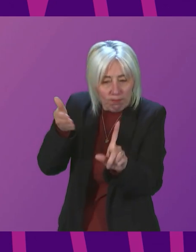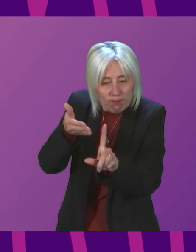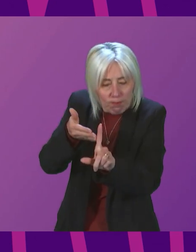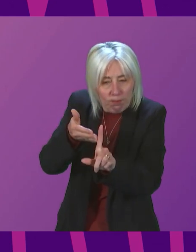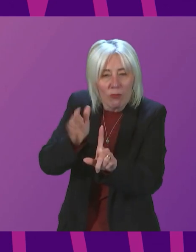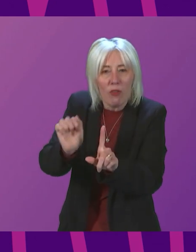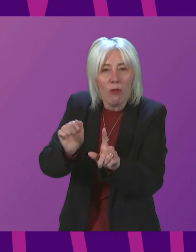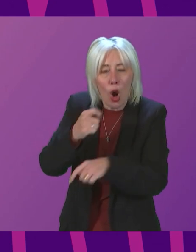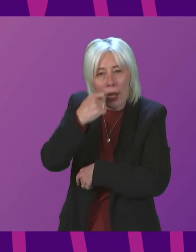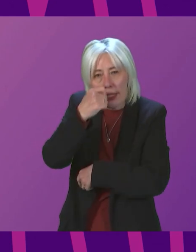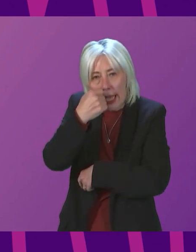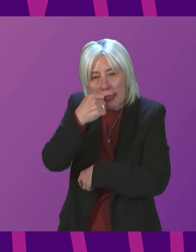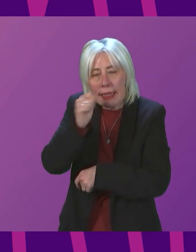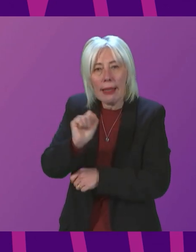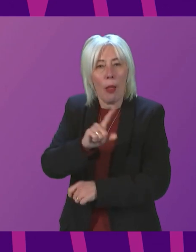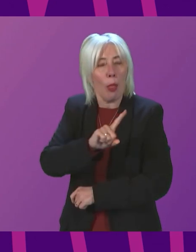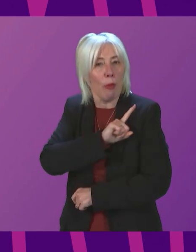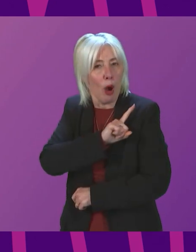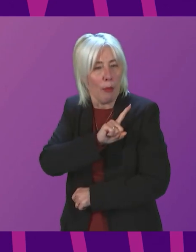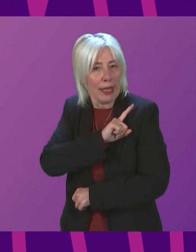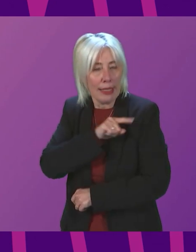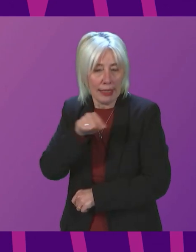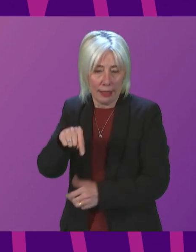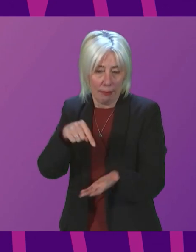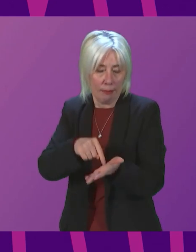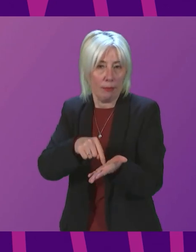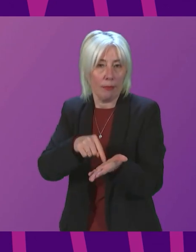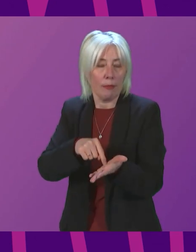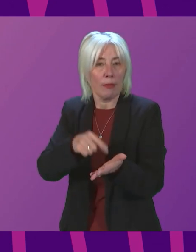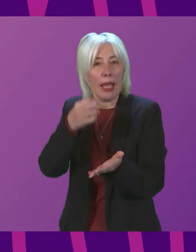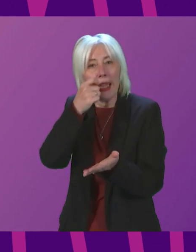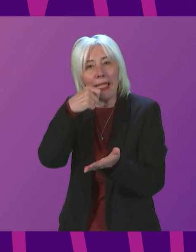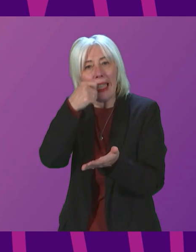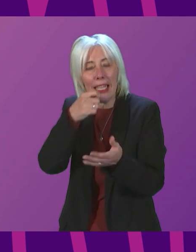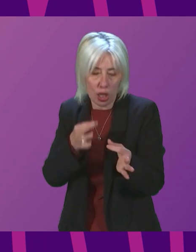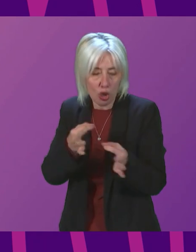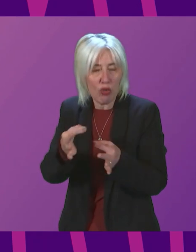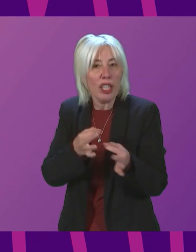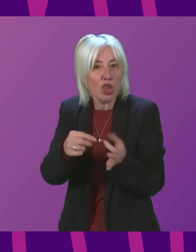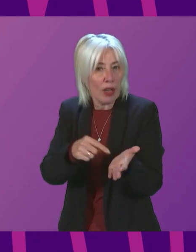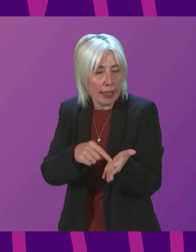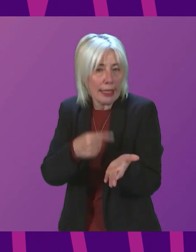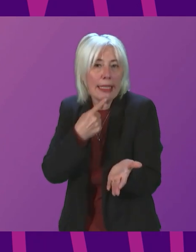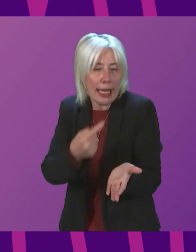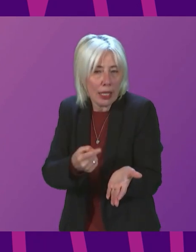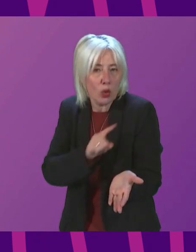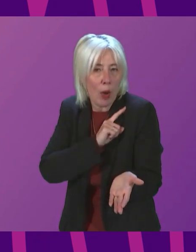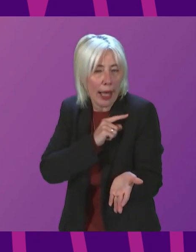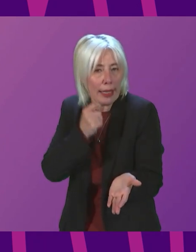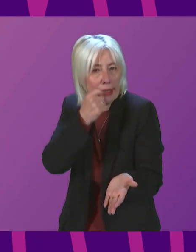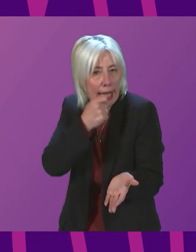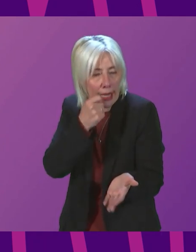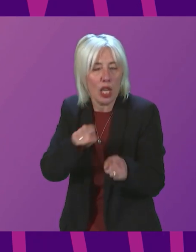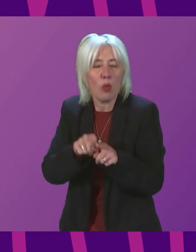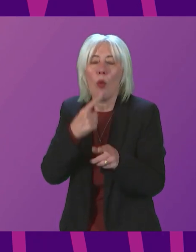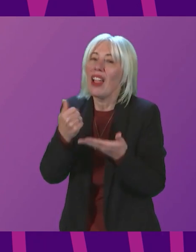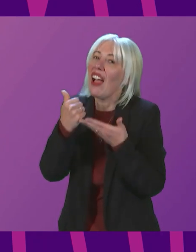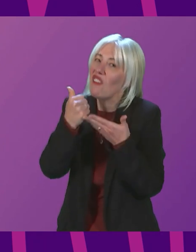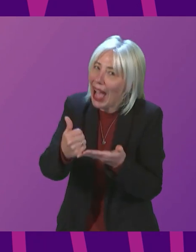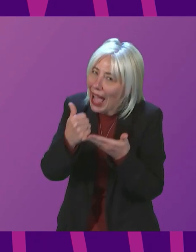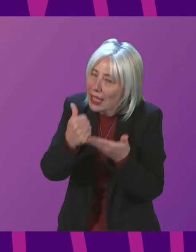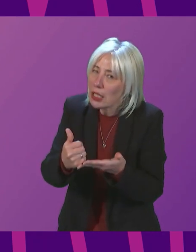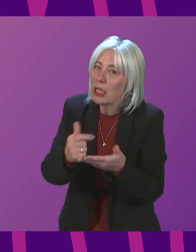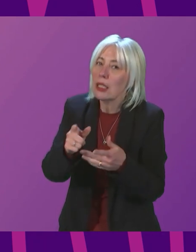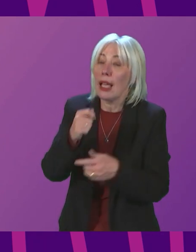testing for the purposes set out in the testing strategy. Crucially, where we are advising people to take